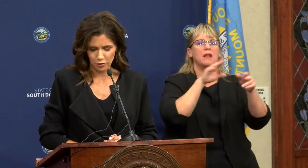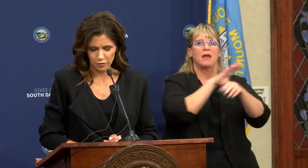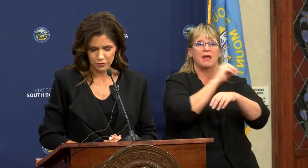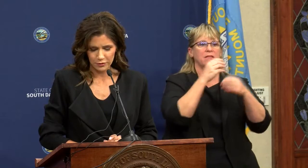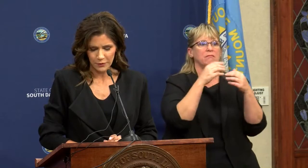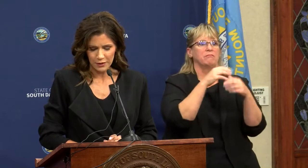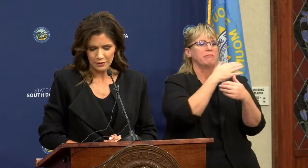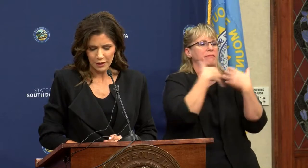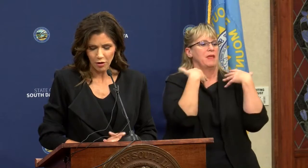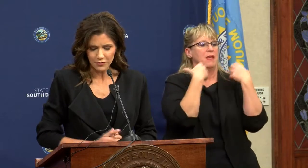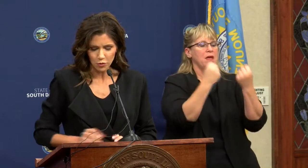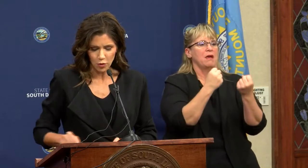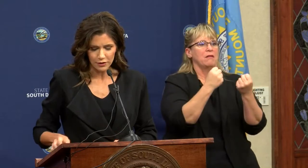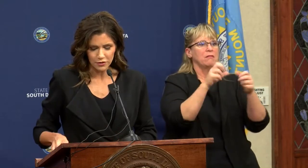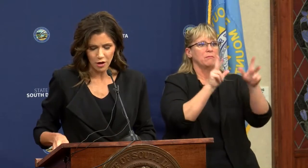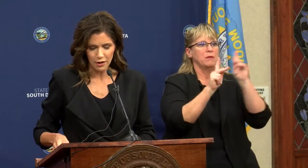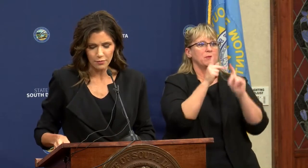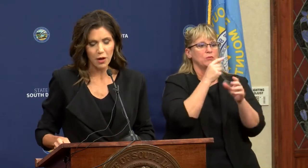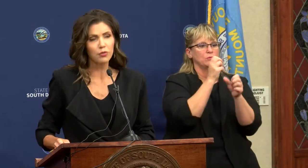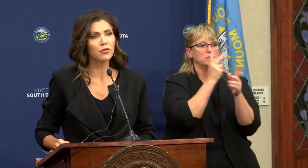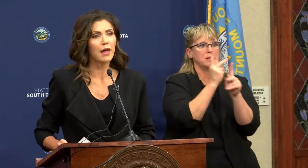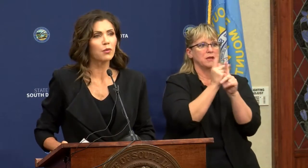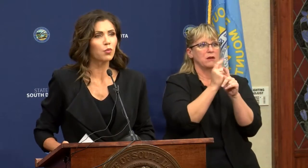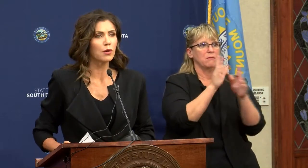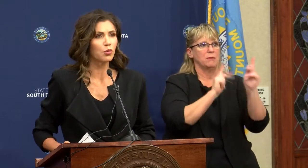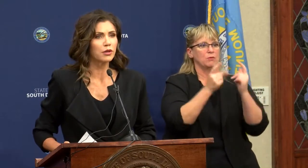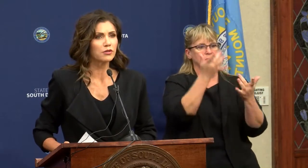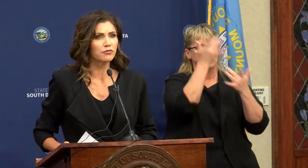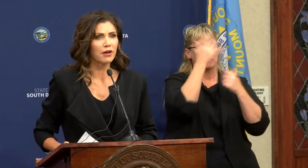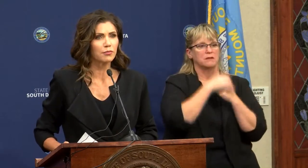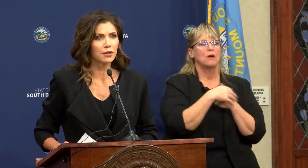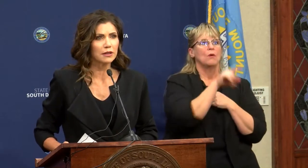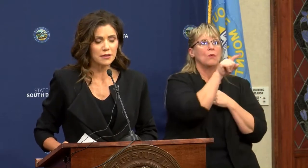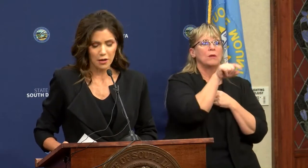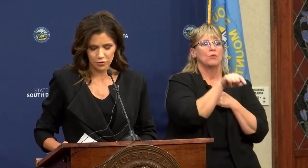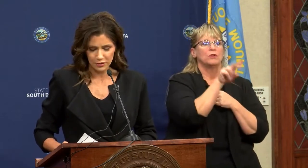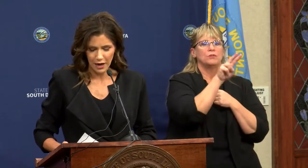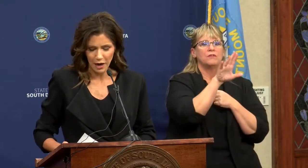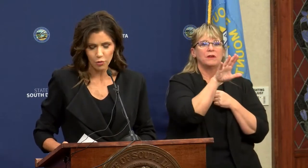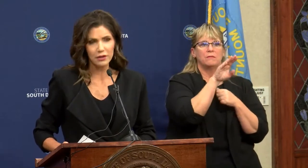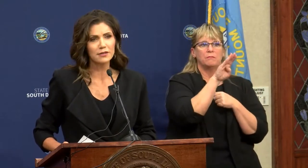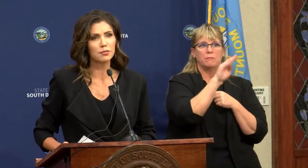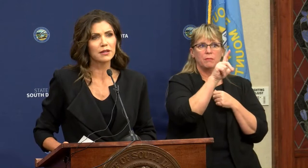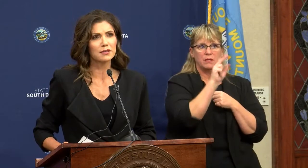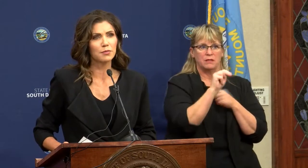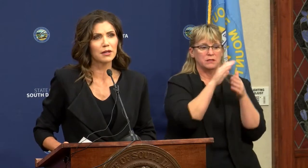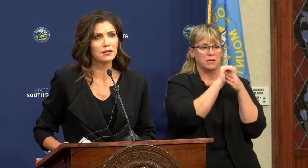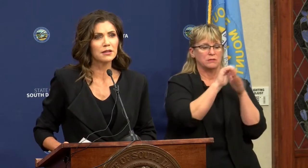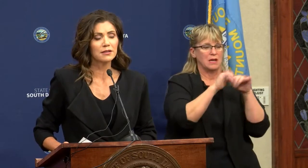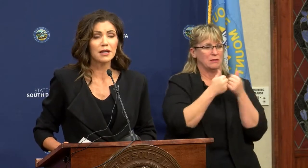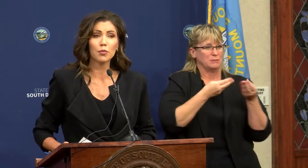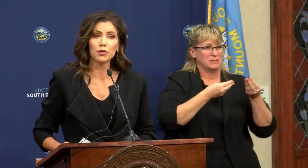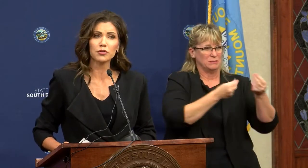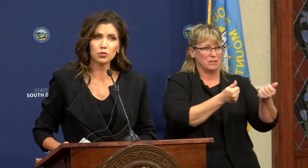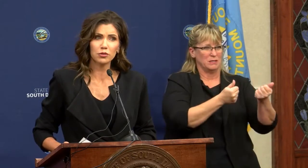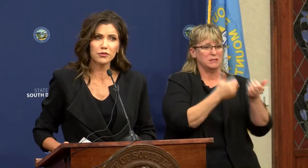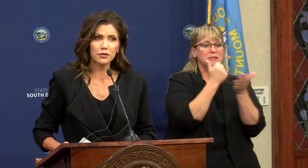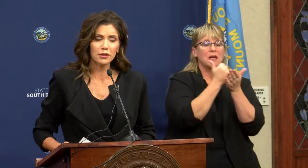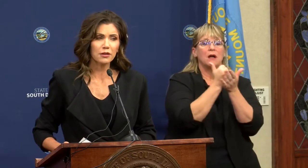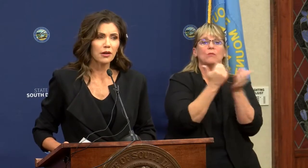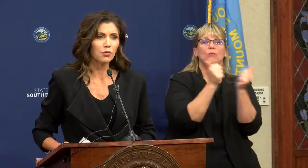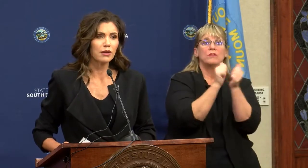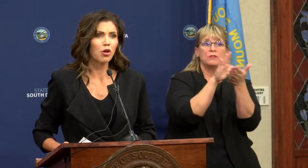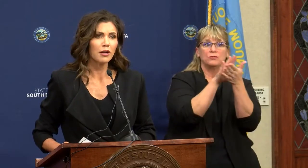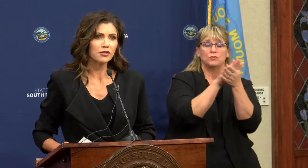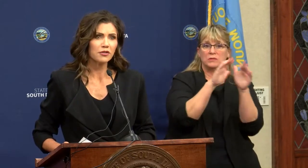health care workers. I also wanted to talk about that $1.25 billion and how it is being spent to help our schools.